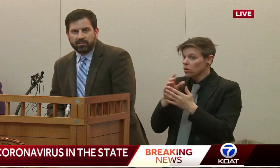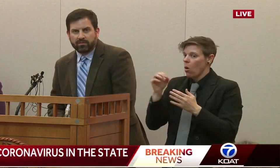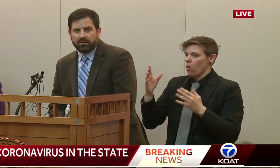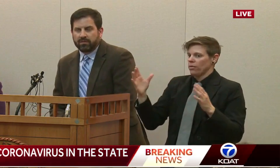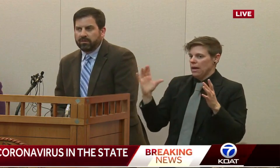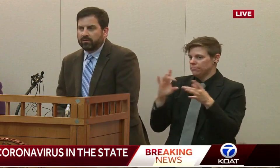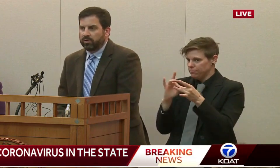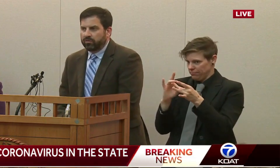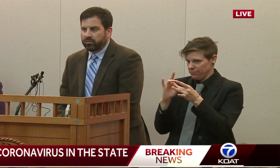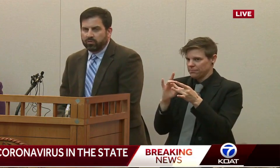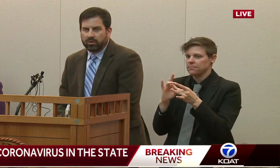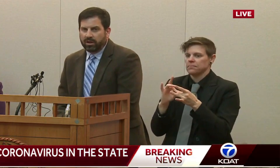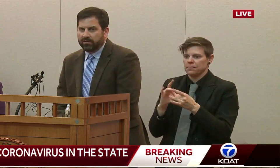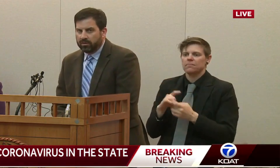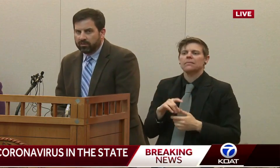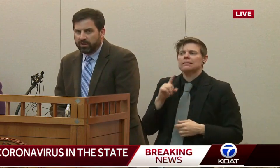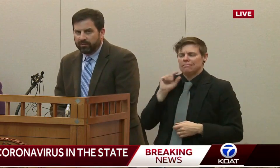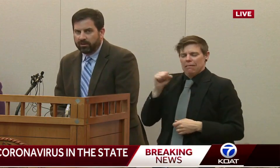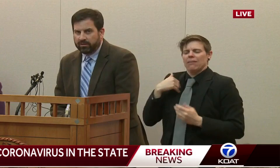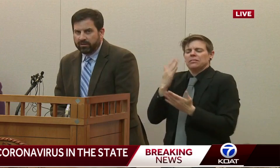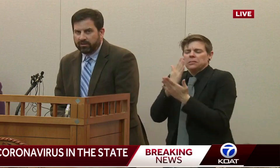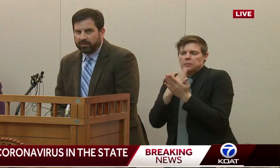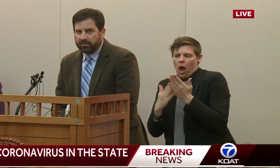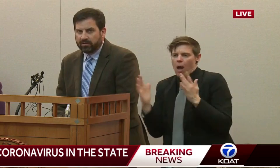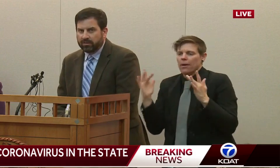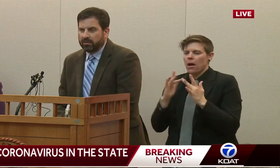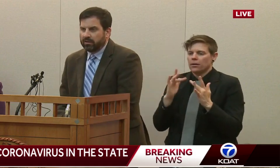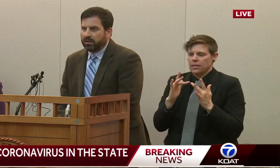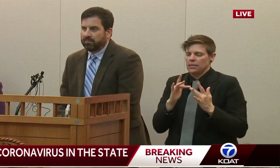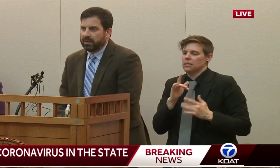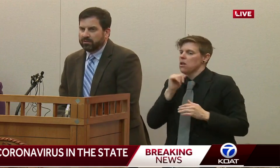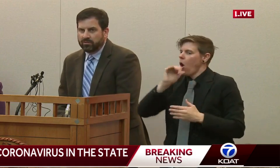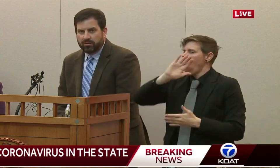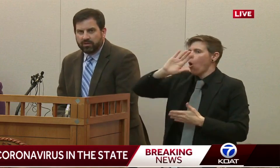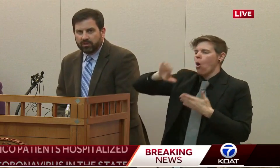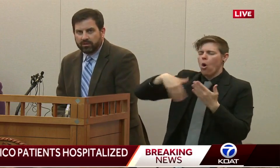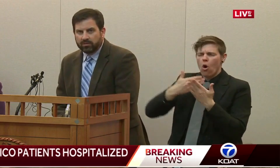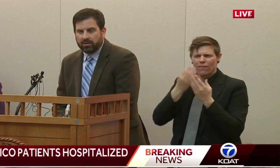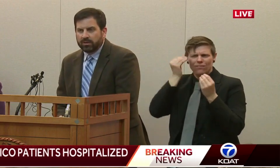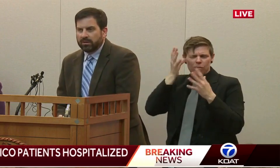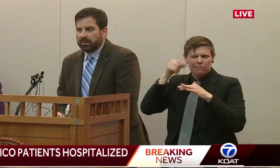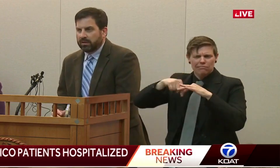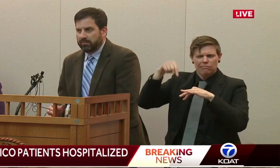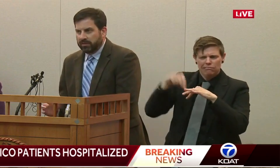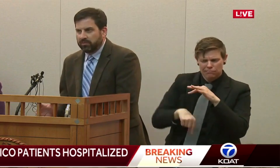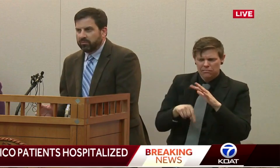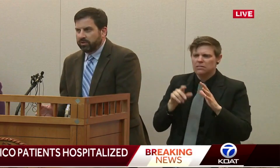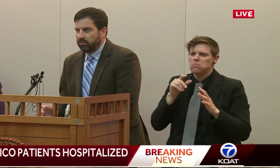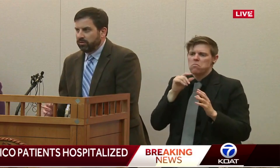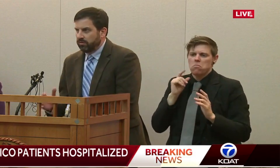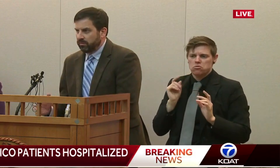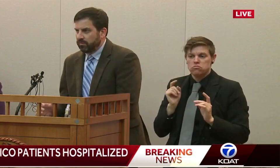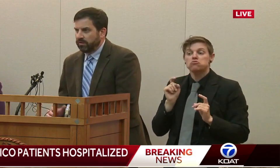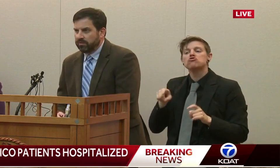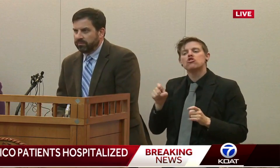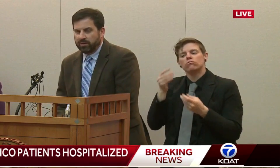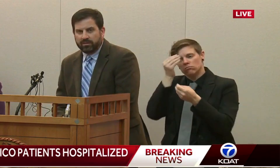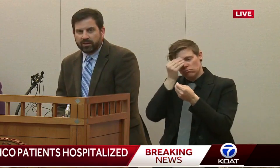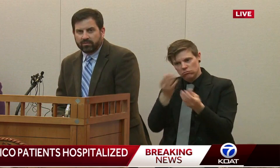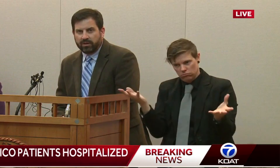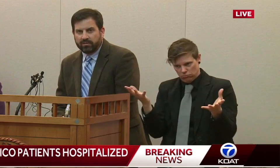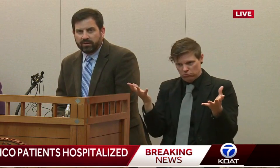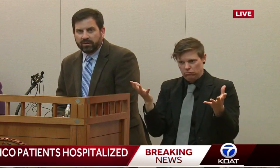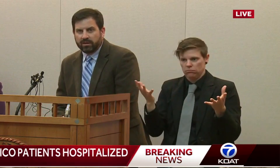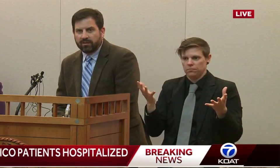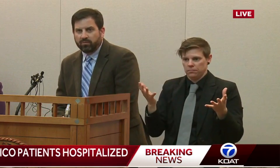contacts with school. I don't have all the details. I should tell you, I mentioned we do this extensive